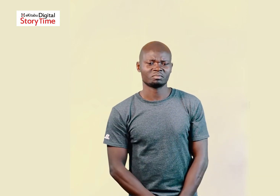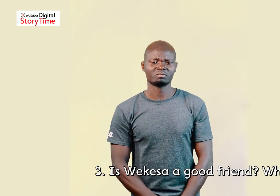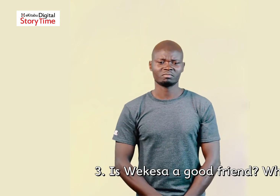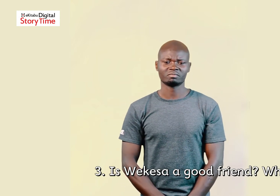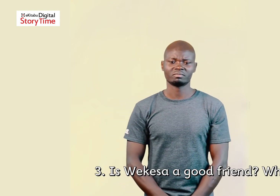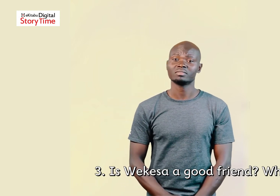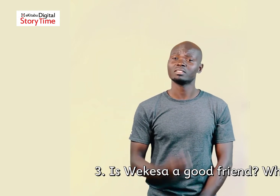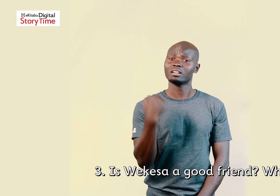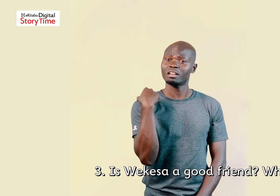Number three